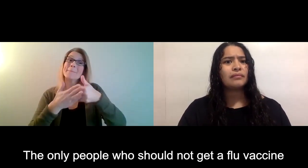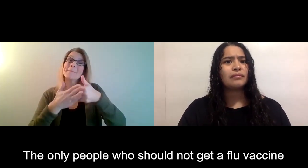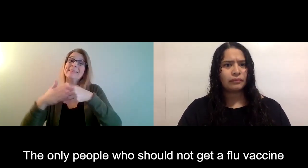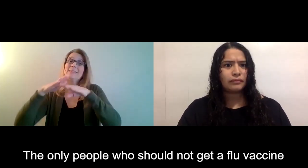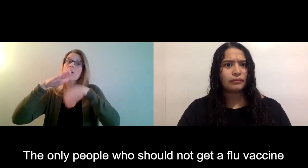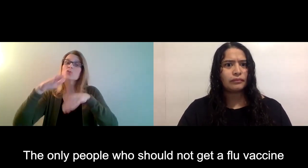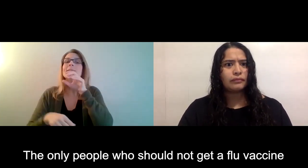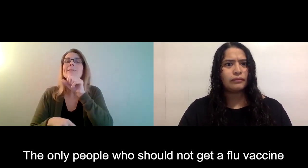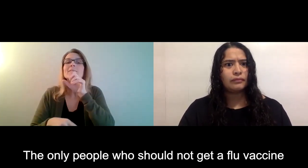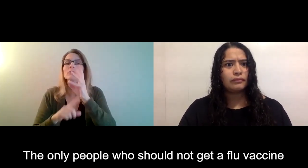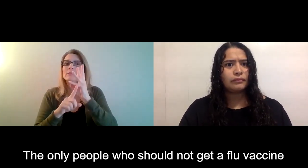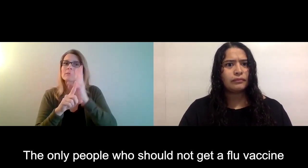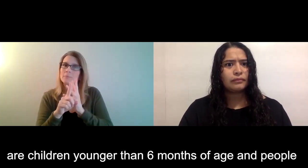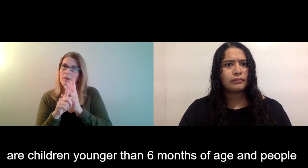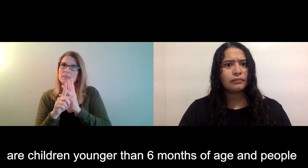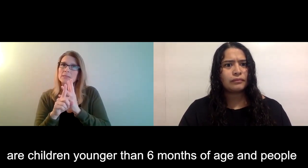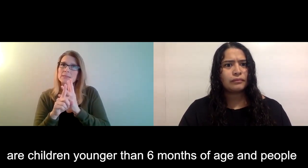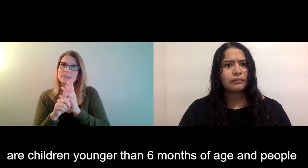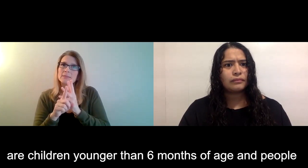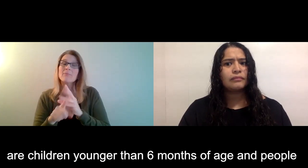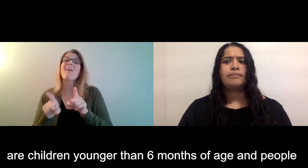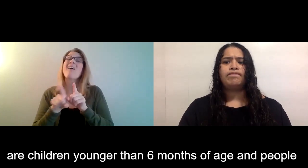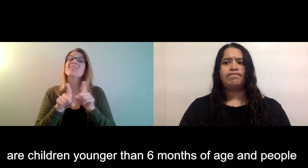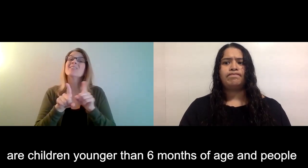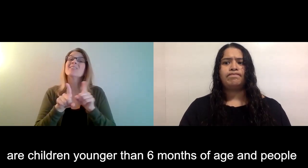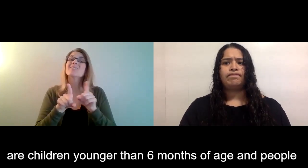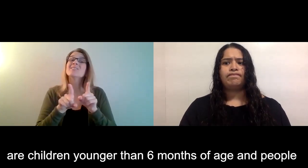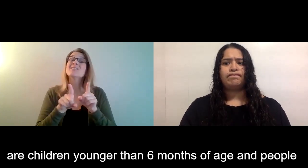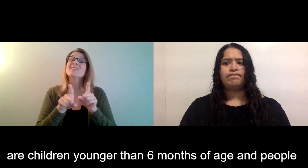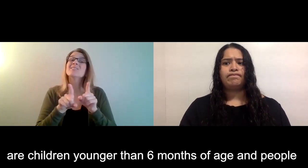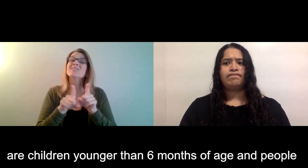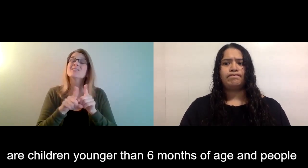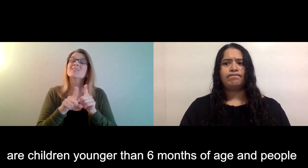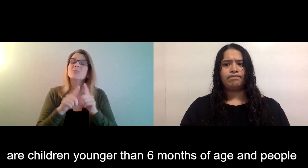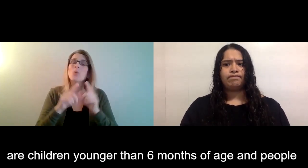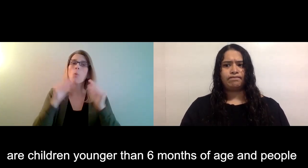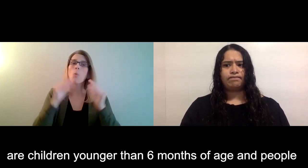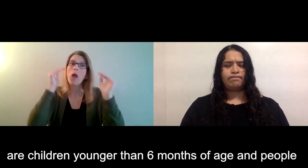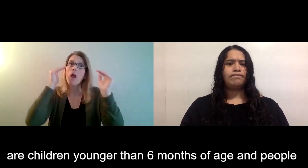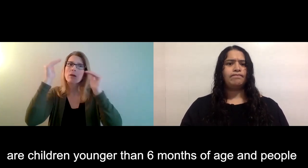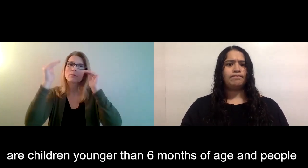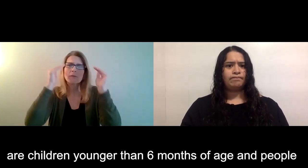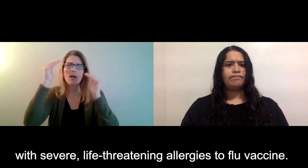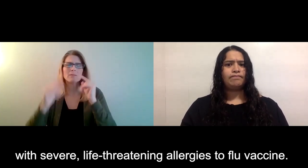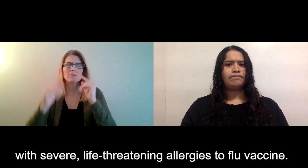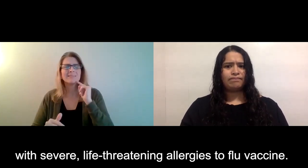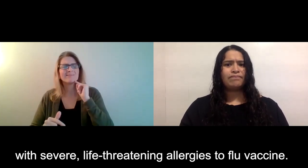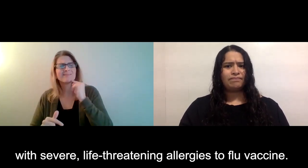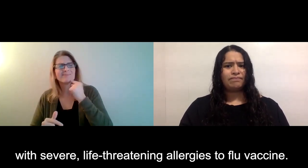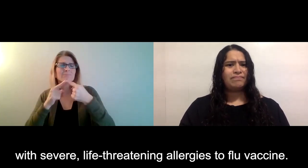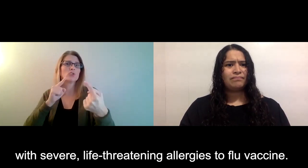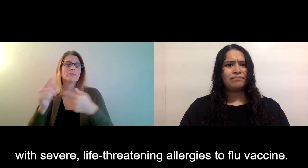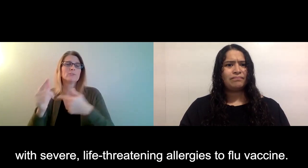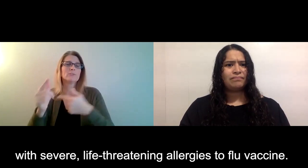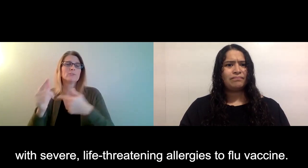The only people who should not get a flu vaccine are children younger than six months of age and people with